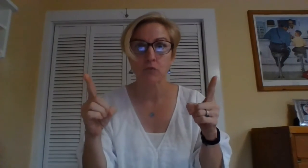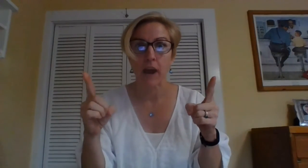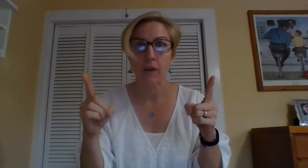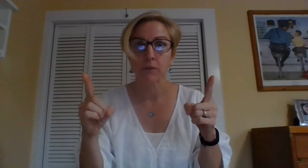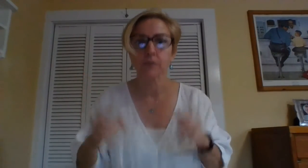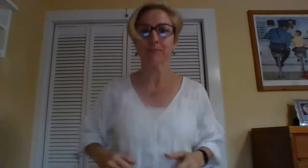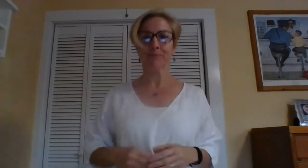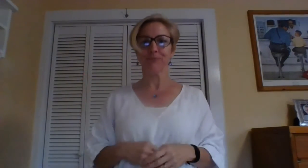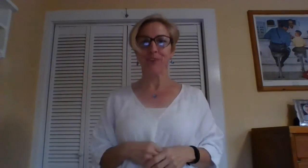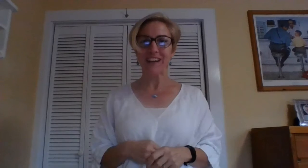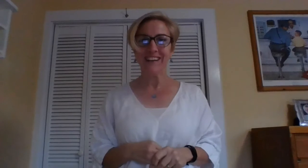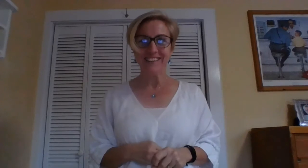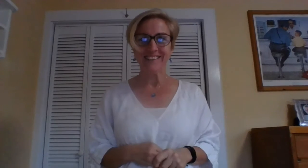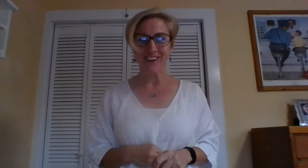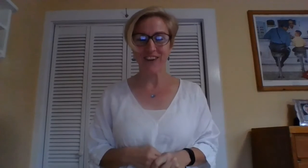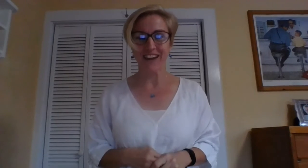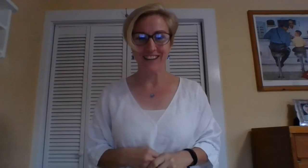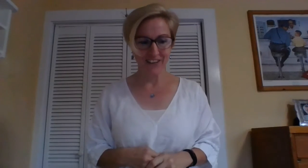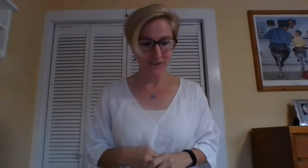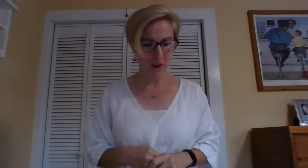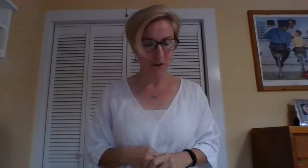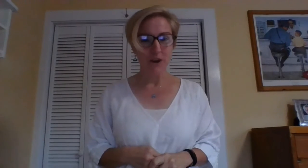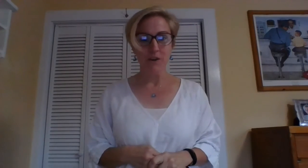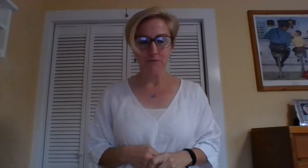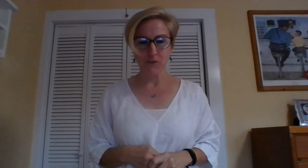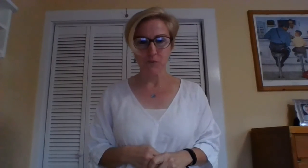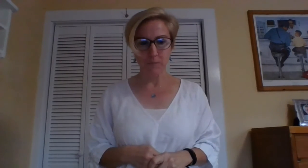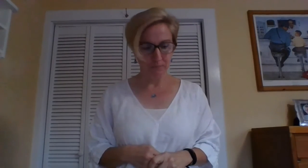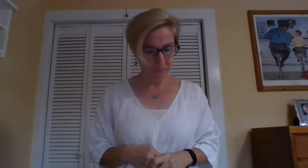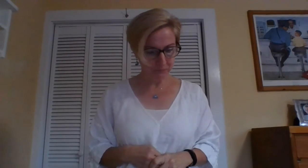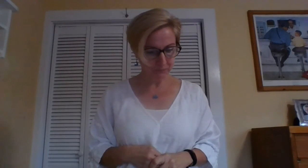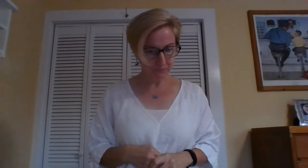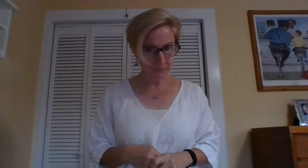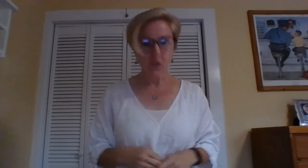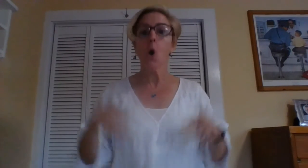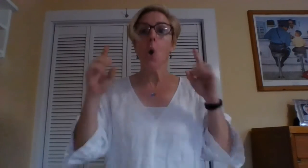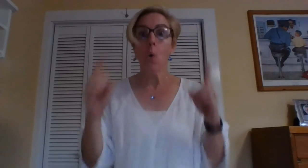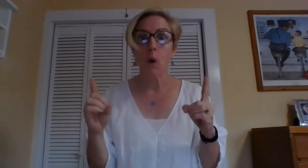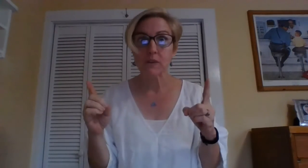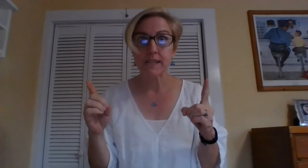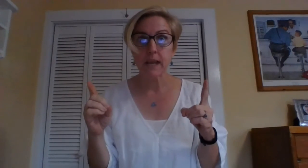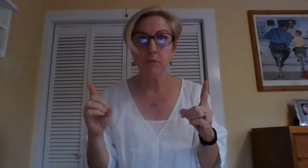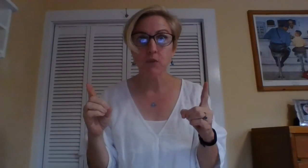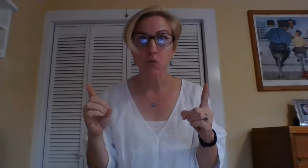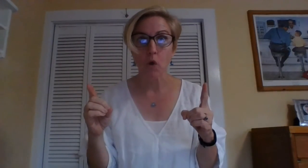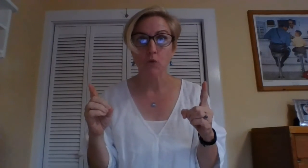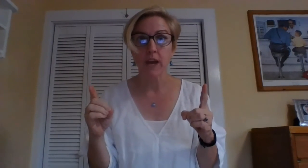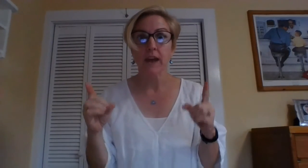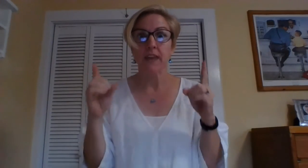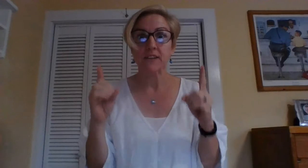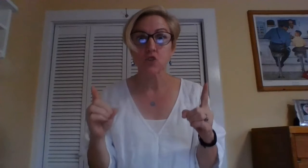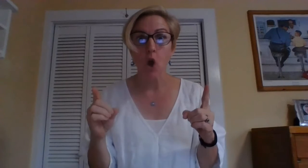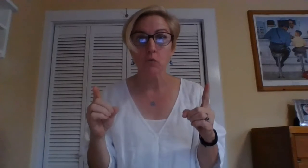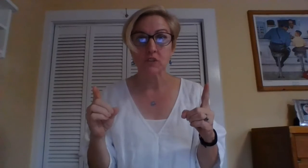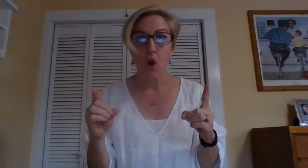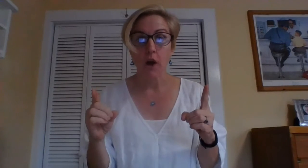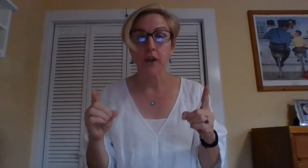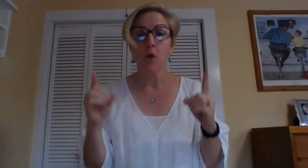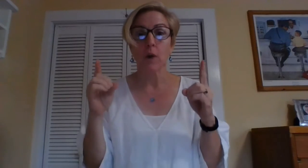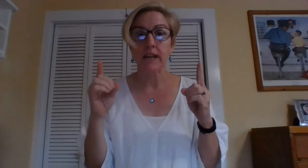round. Ready? Okay. Here we go. First one. What was the name of the road that Saul was on when